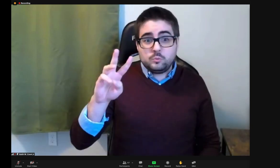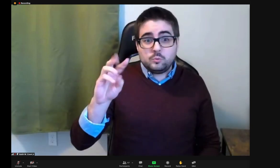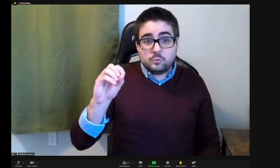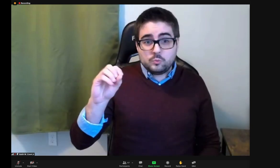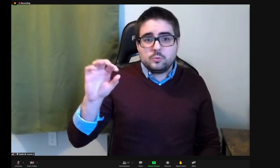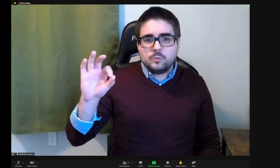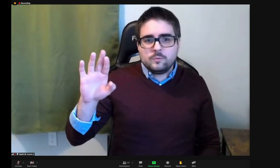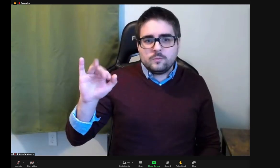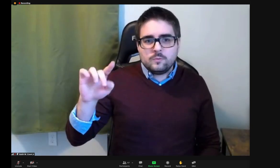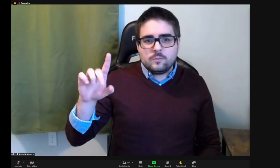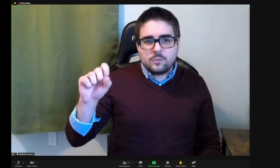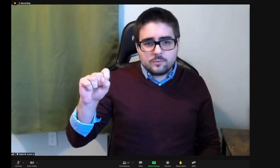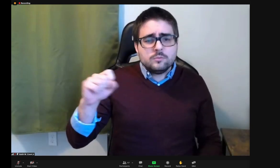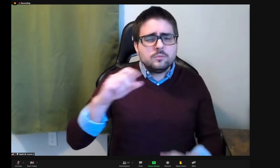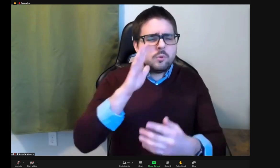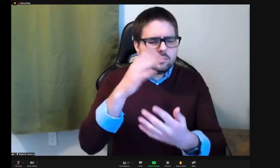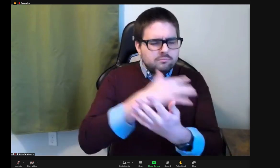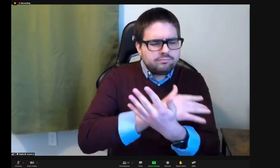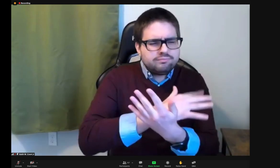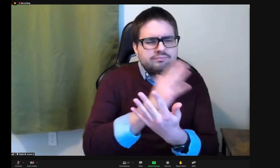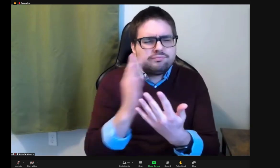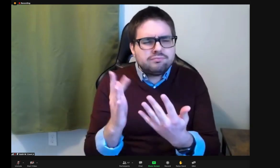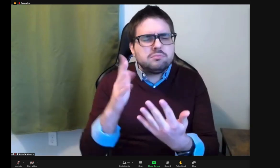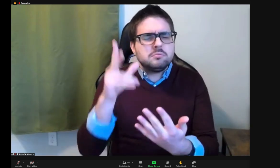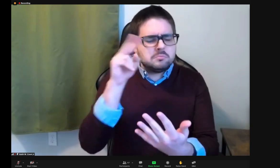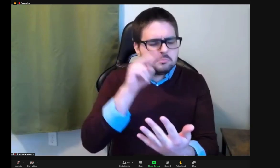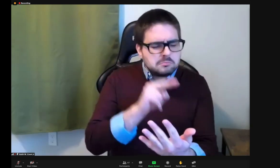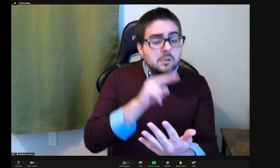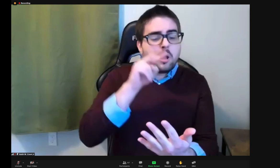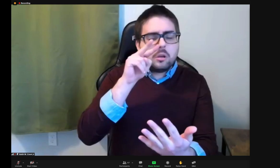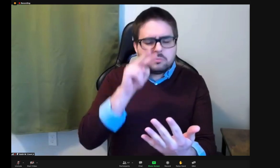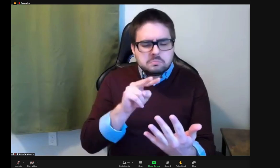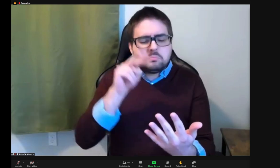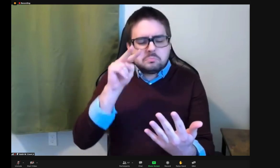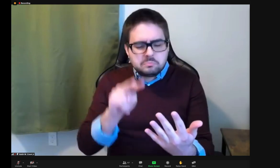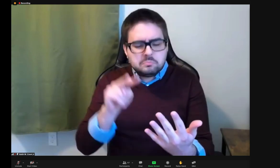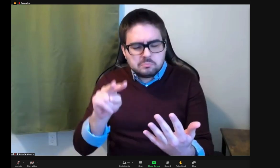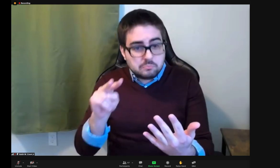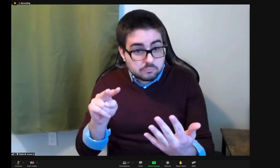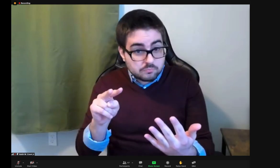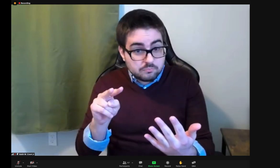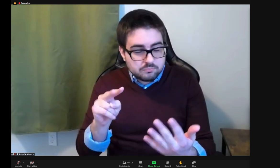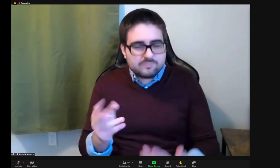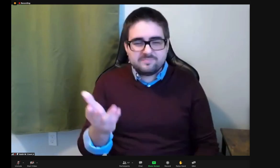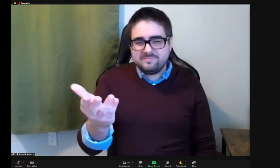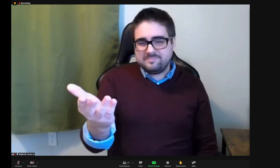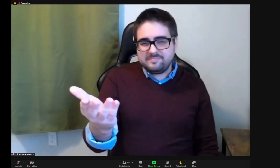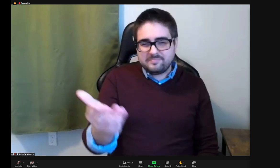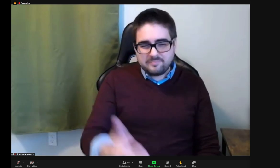And now we'll see more of Two Feathers. And throughout our panel today,